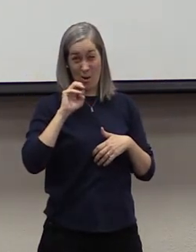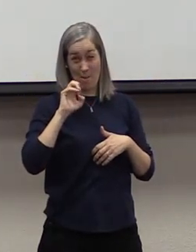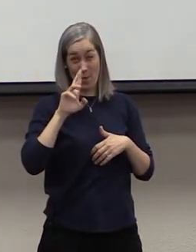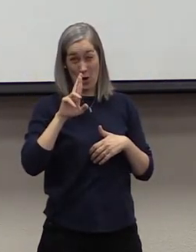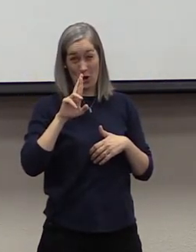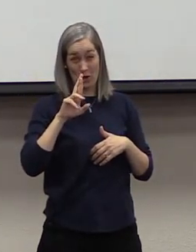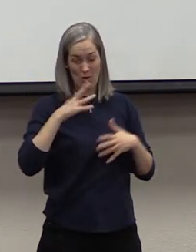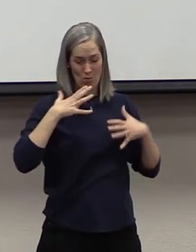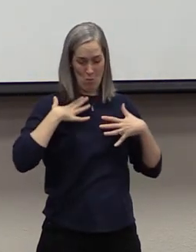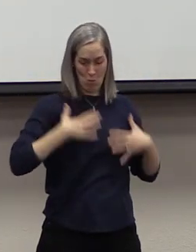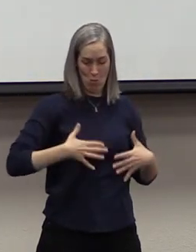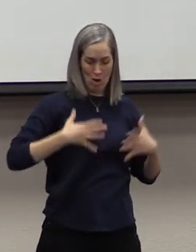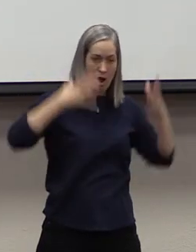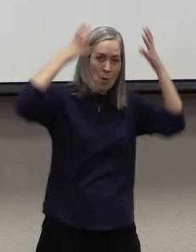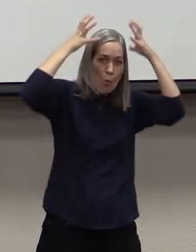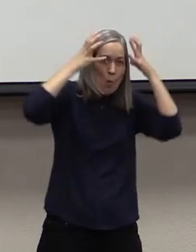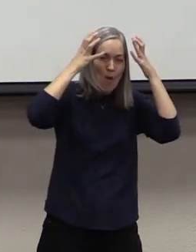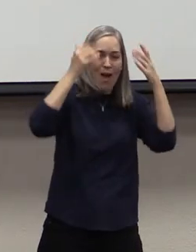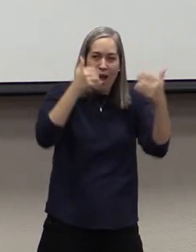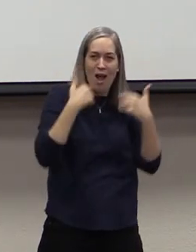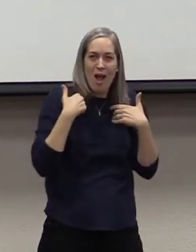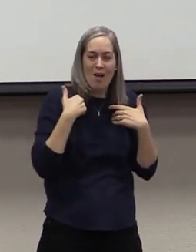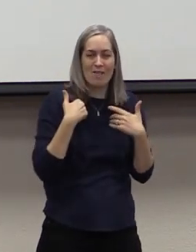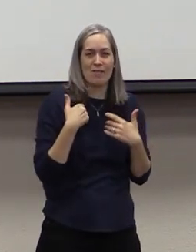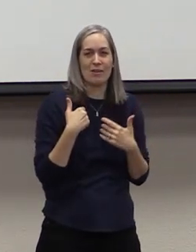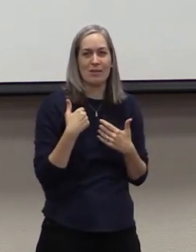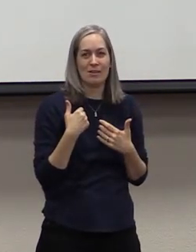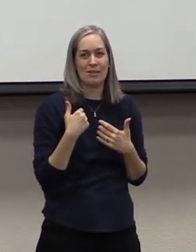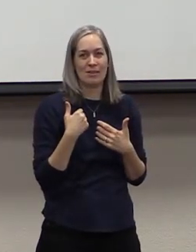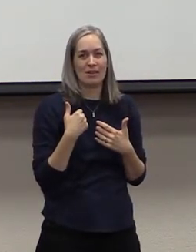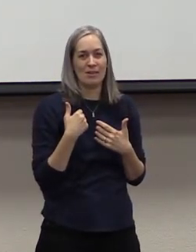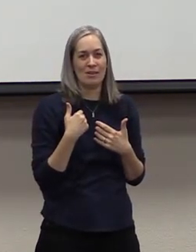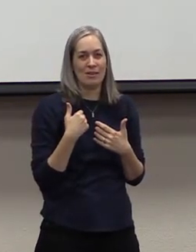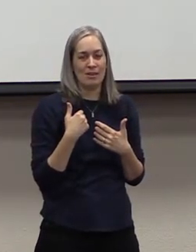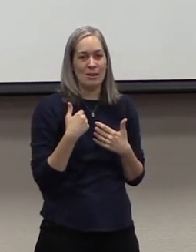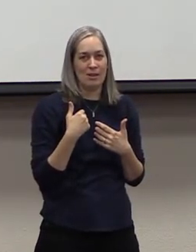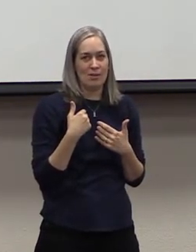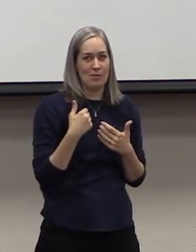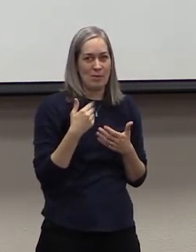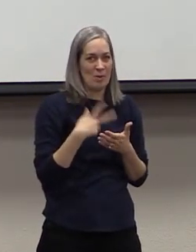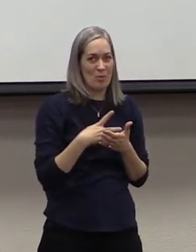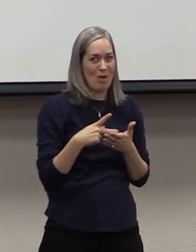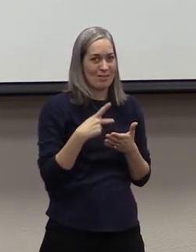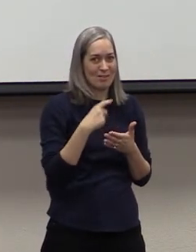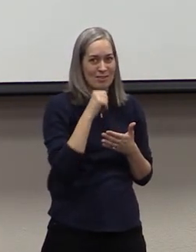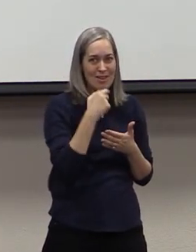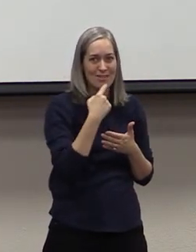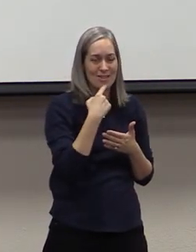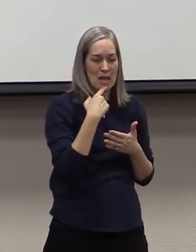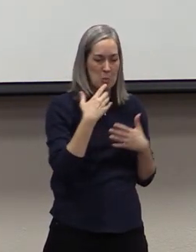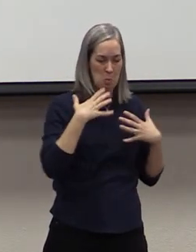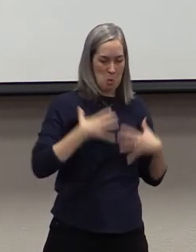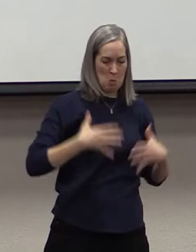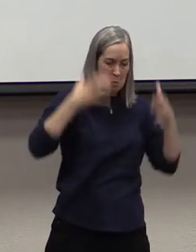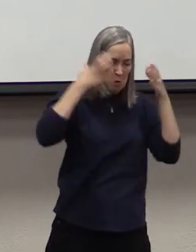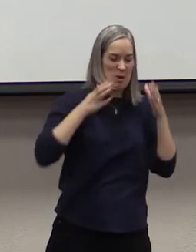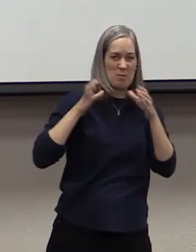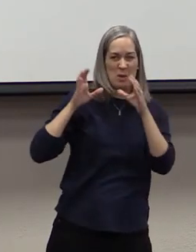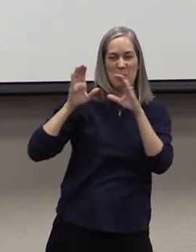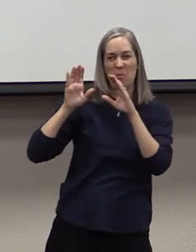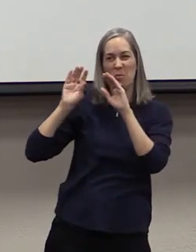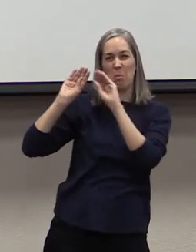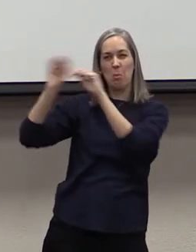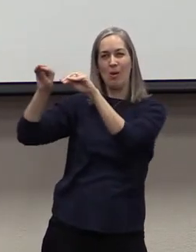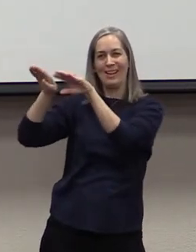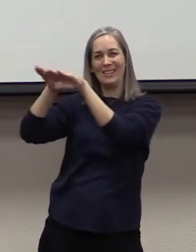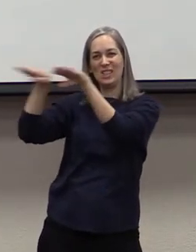this armor that Paul talks about, it is not sitting on a shelf somewhere collecting dust. It's not sitting in a closet